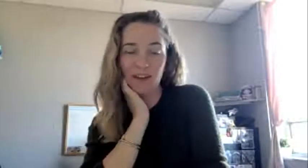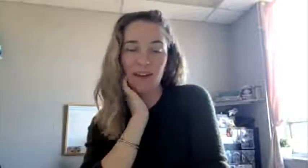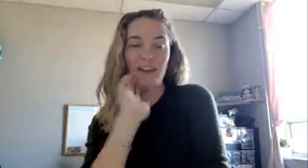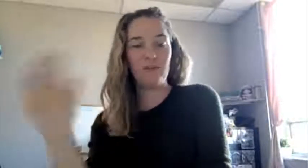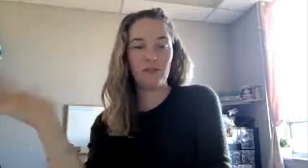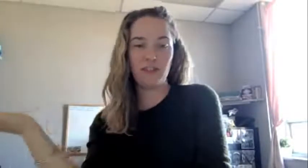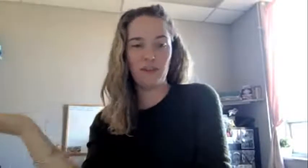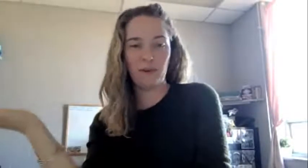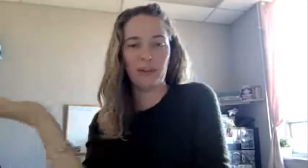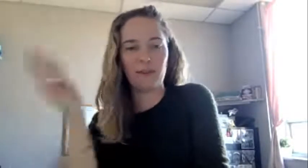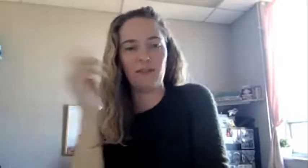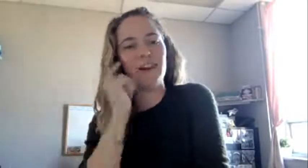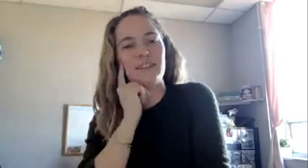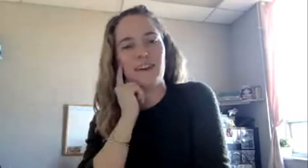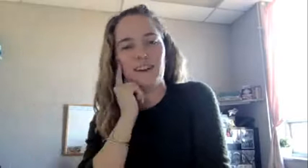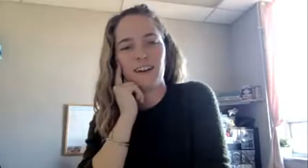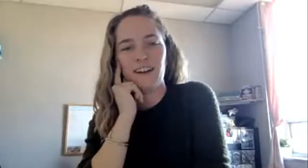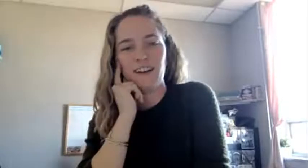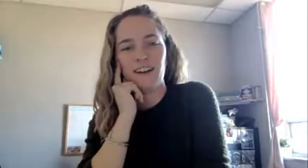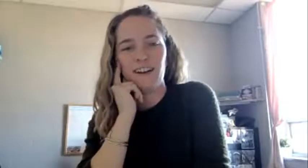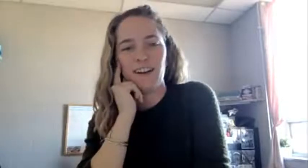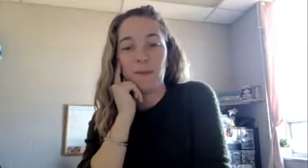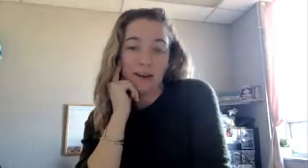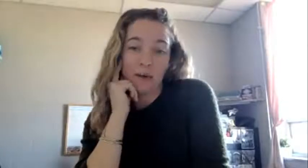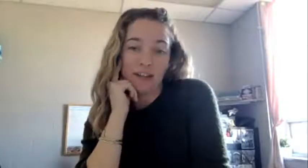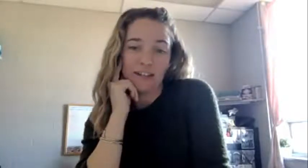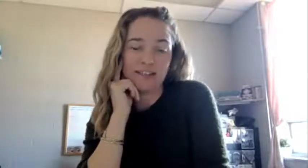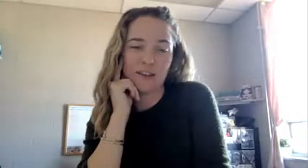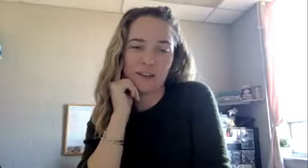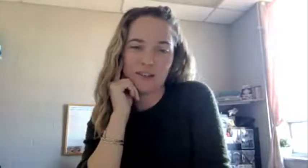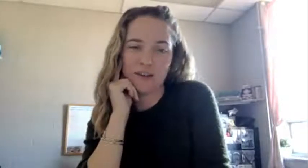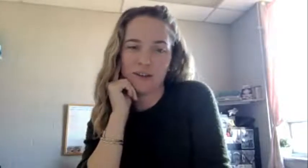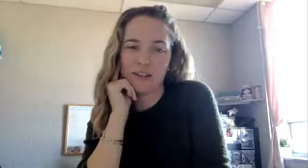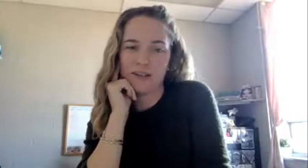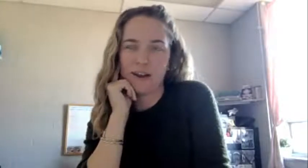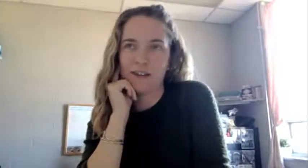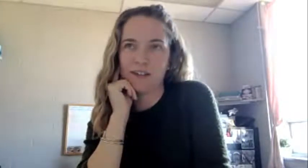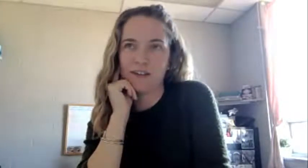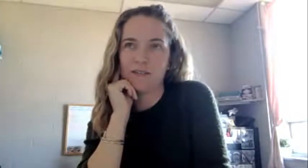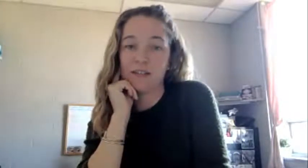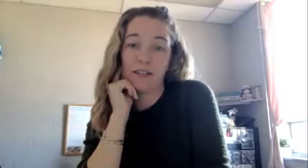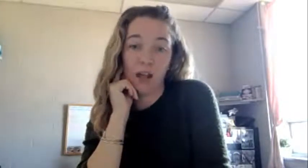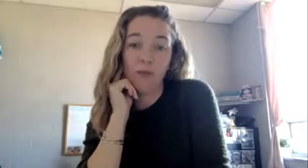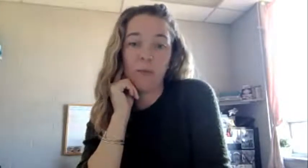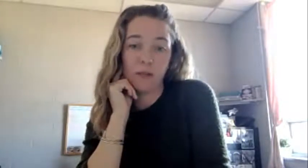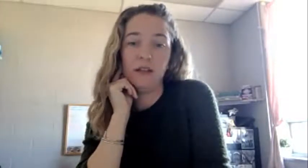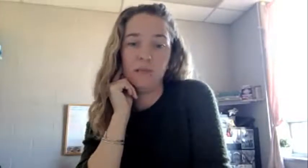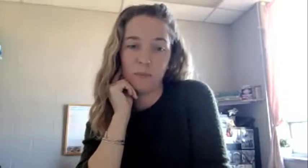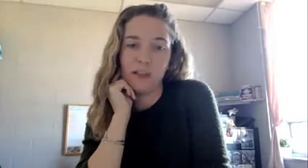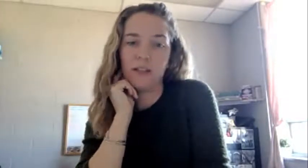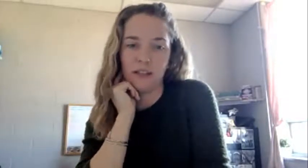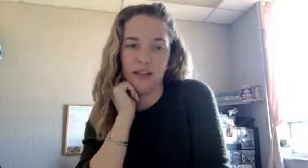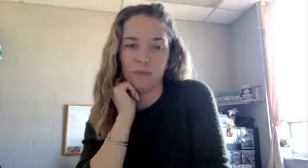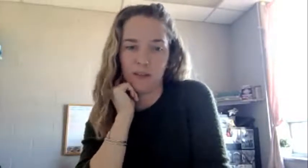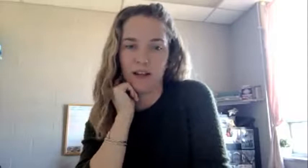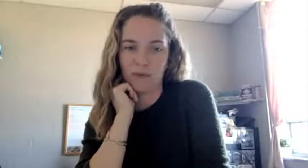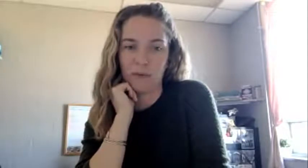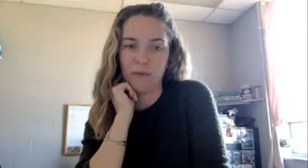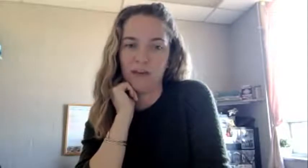interested in working at the writing center. And I was, so I started working at the writing center and realized I really, really liked working with people to